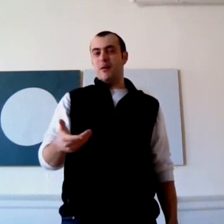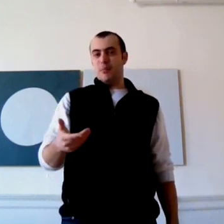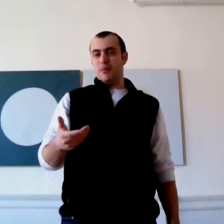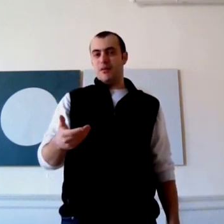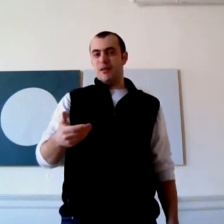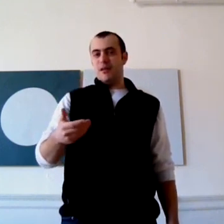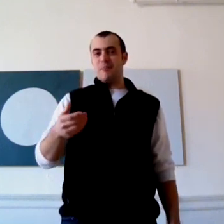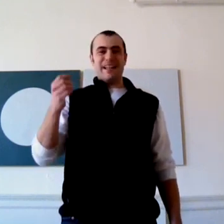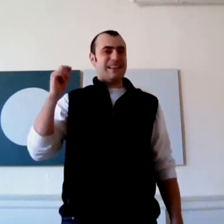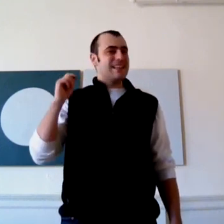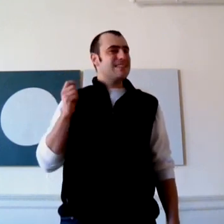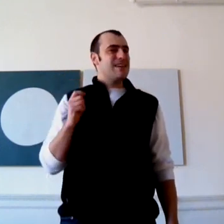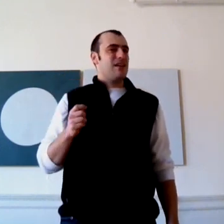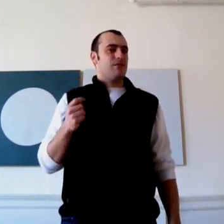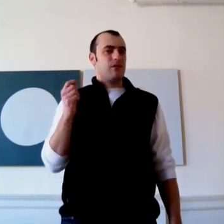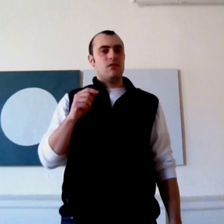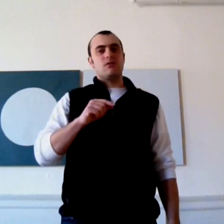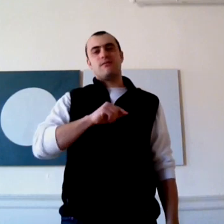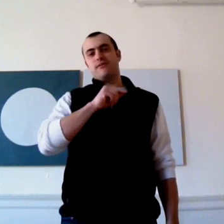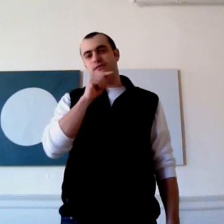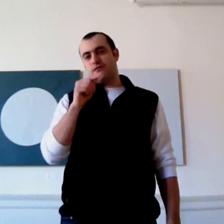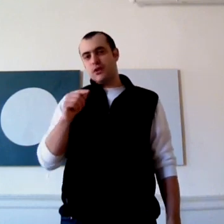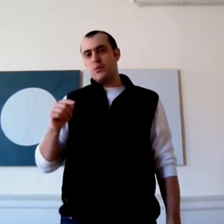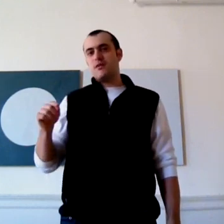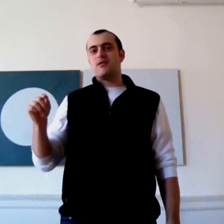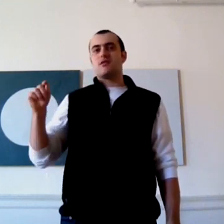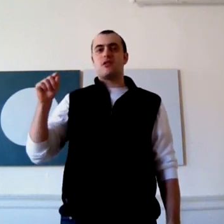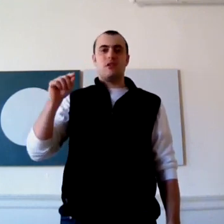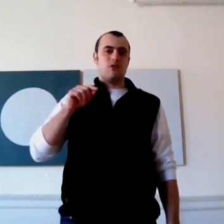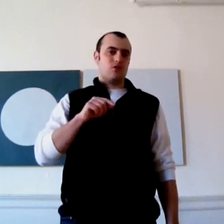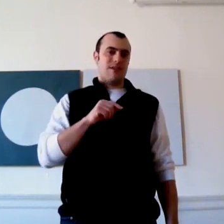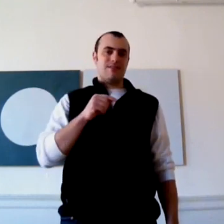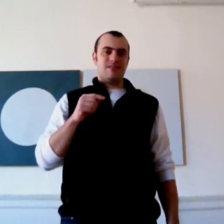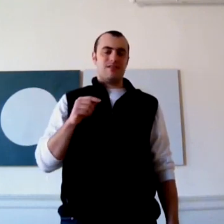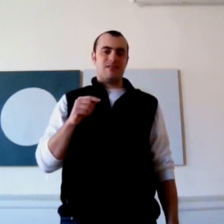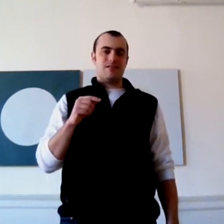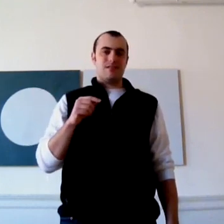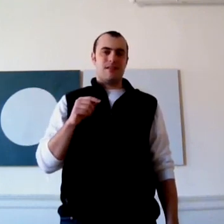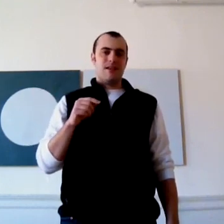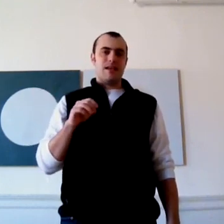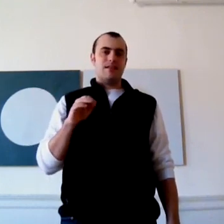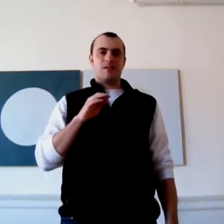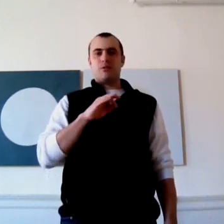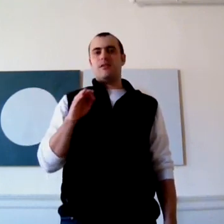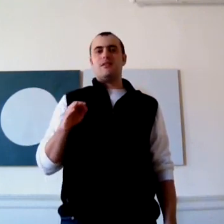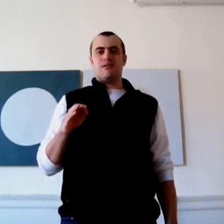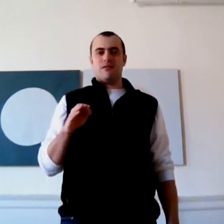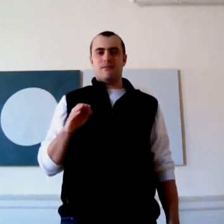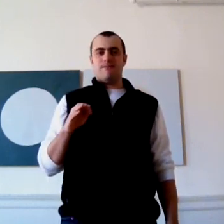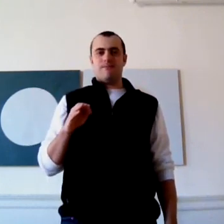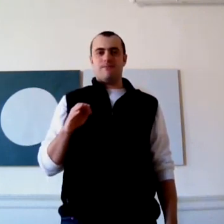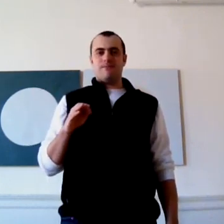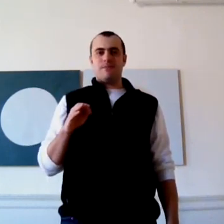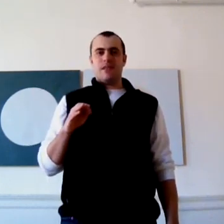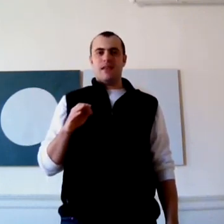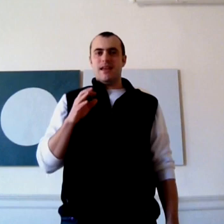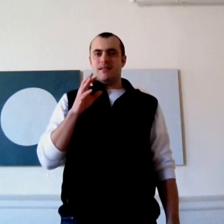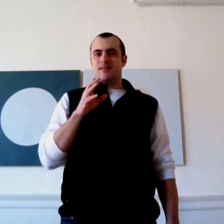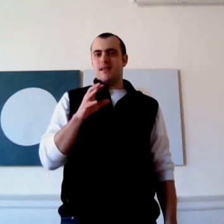by listening for those fluid, circular transitions is completely different. Instead